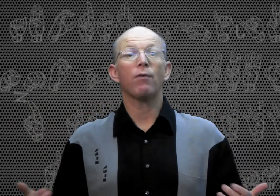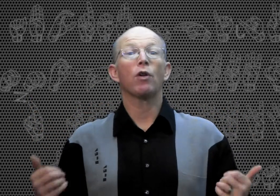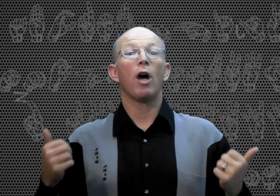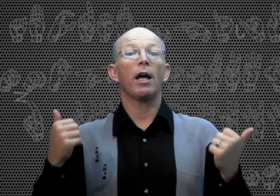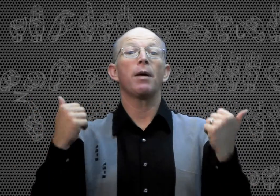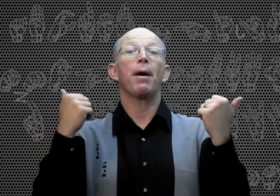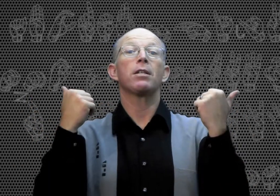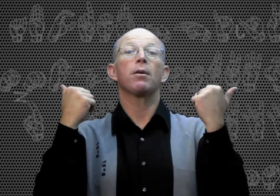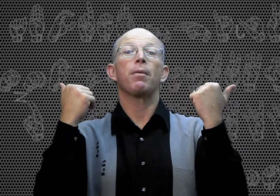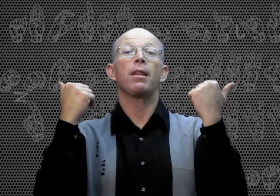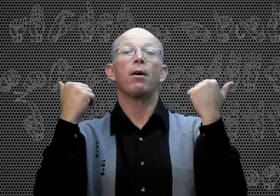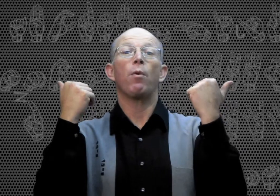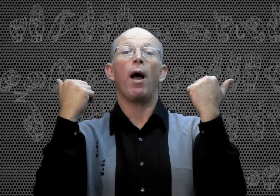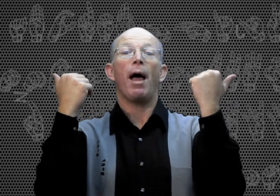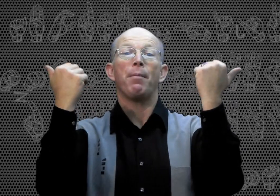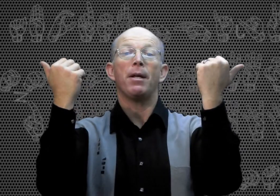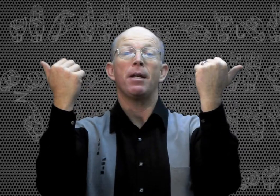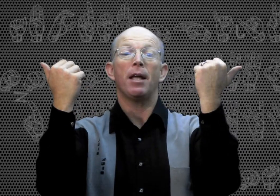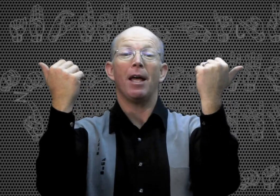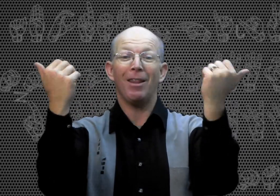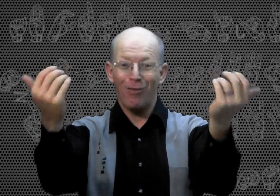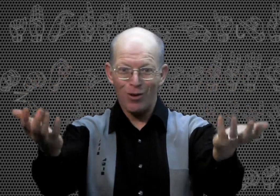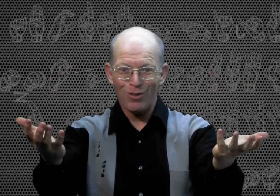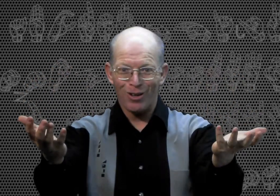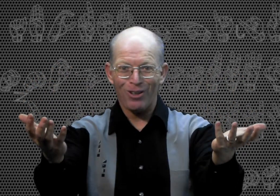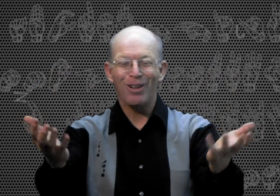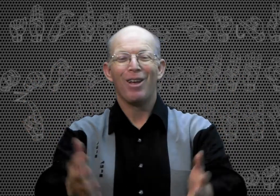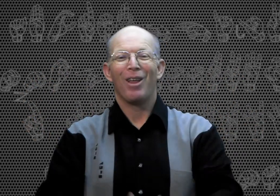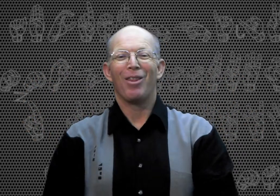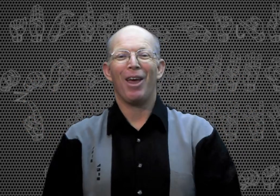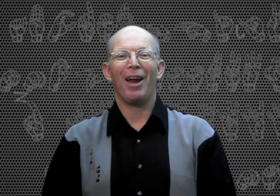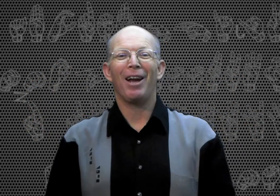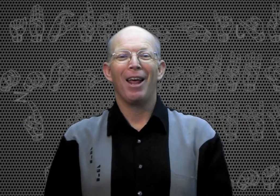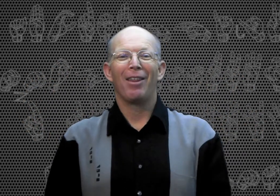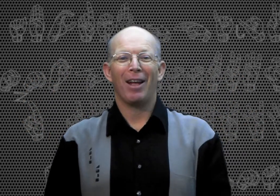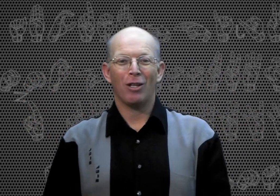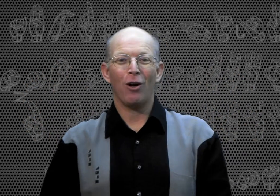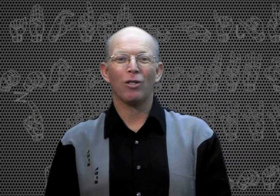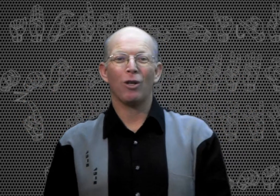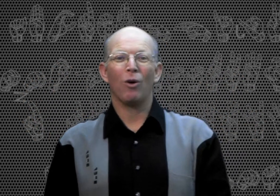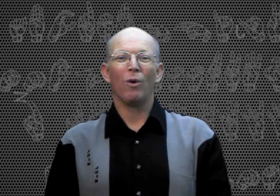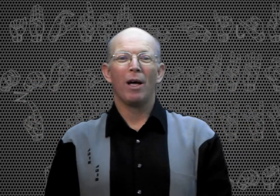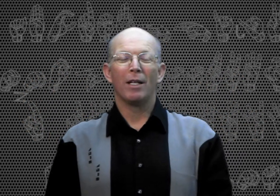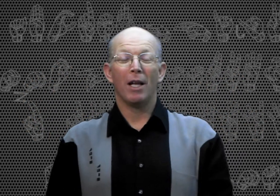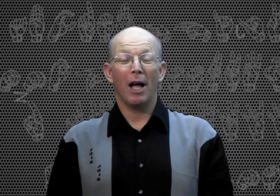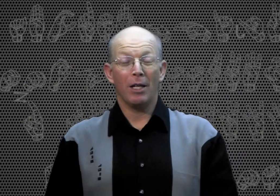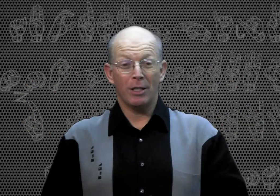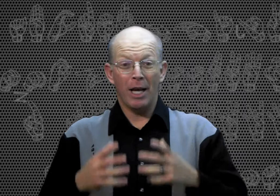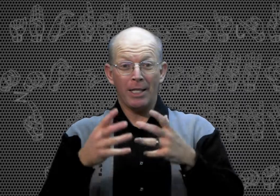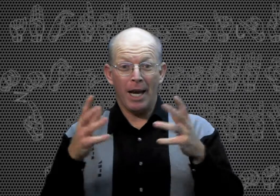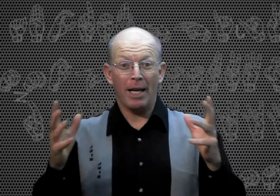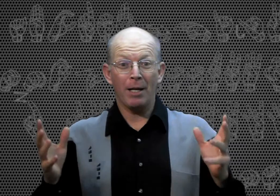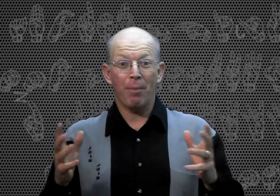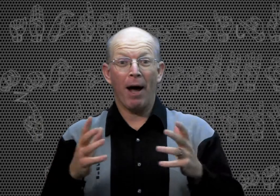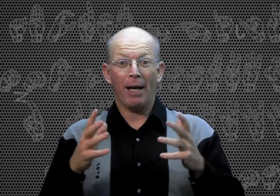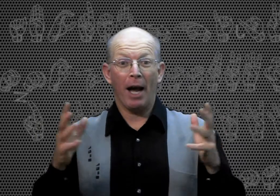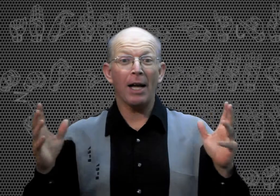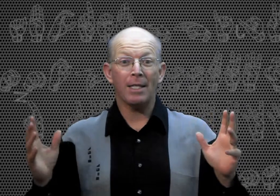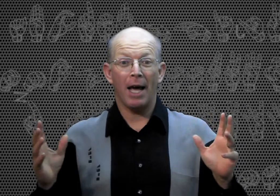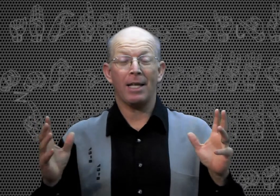if you're talking about something that will happen in the future, then that's also dictated by context